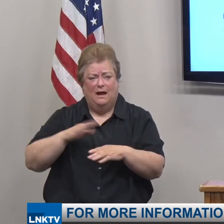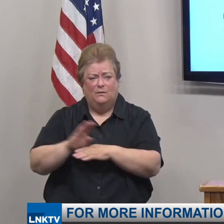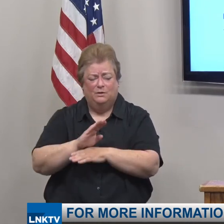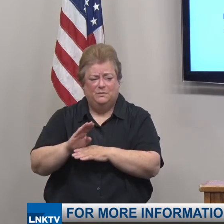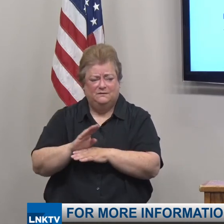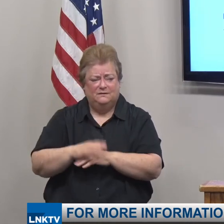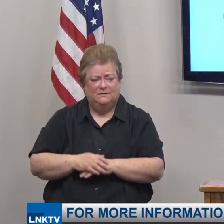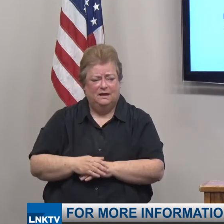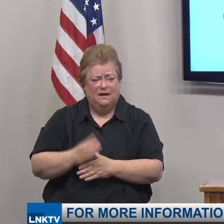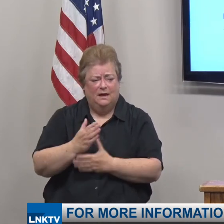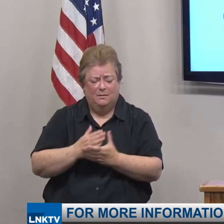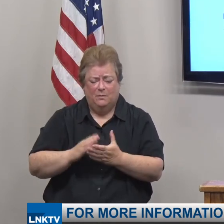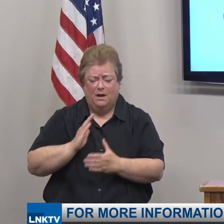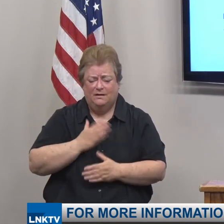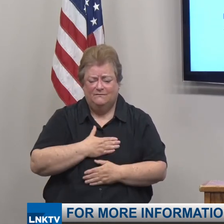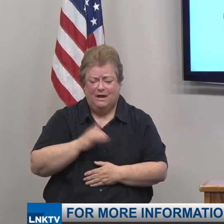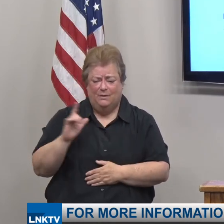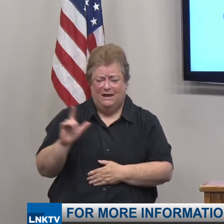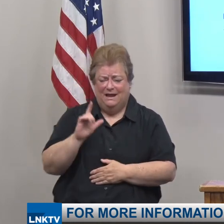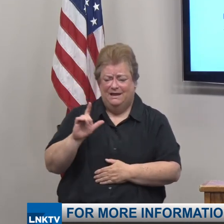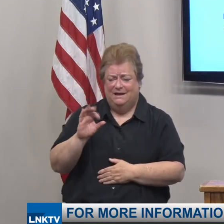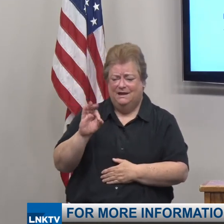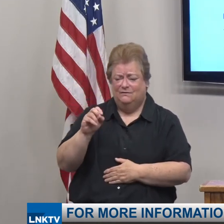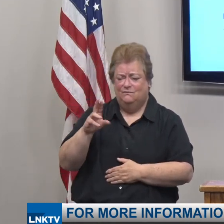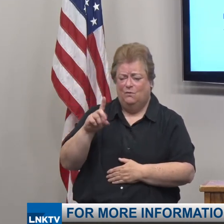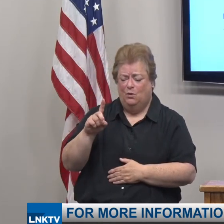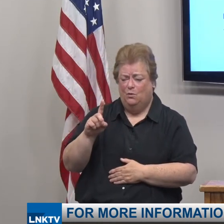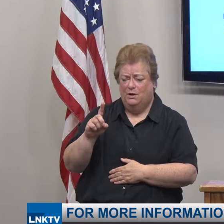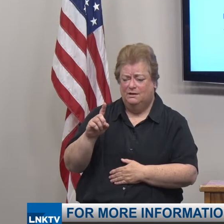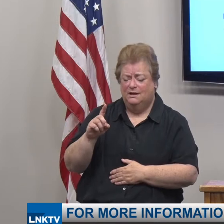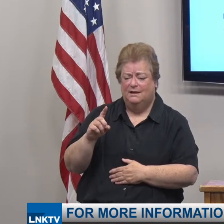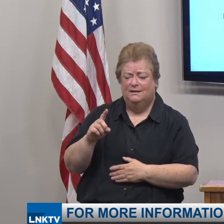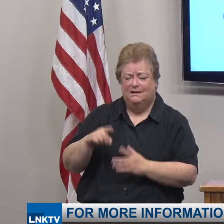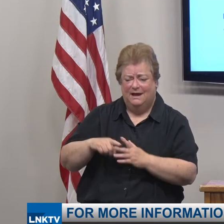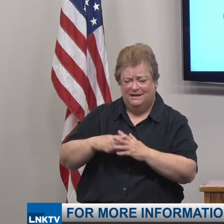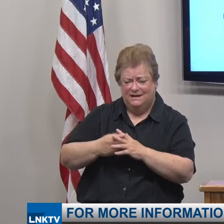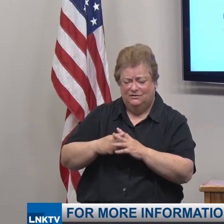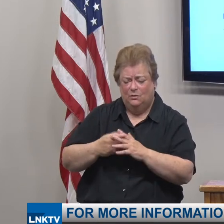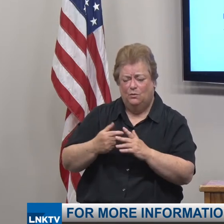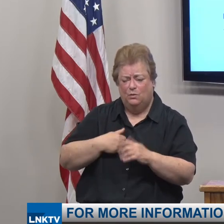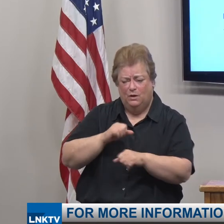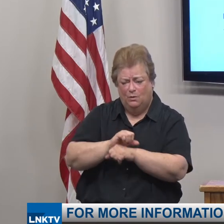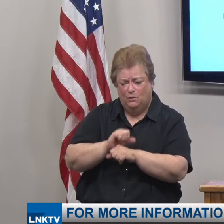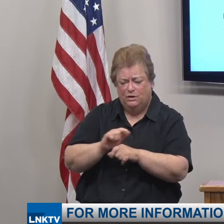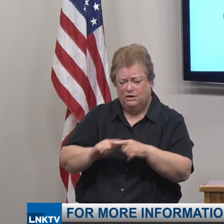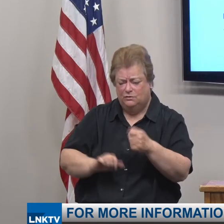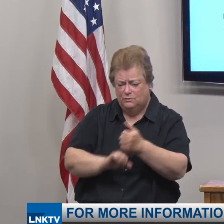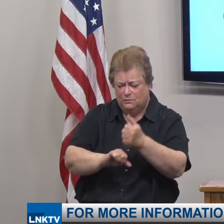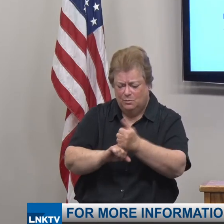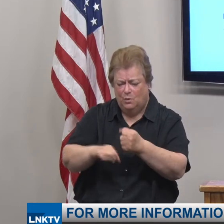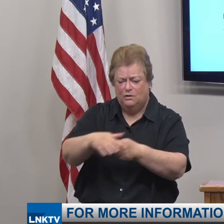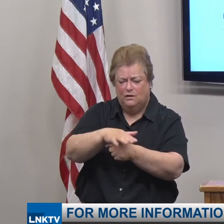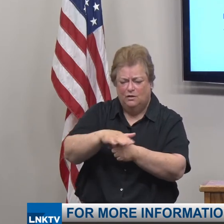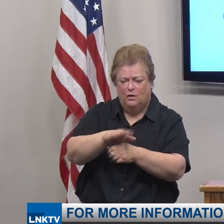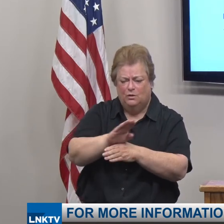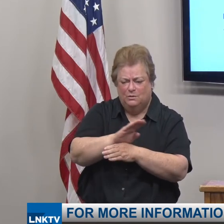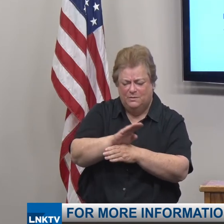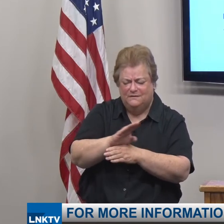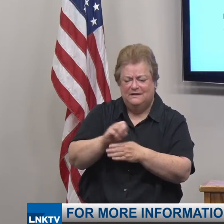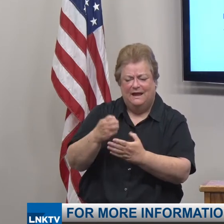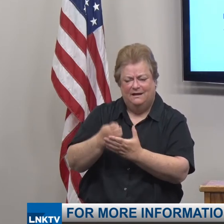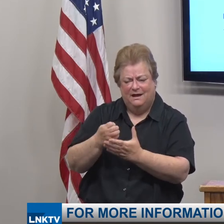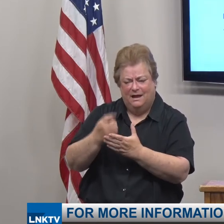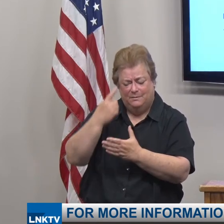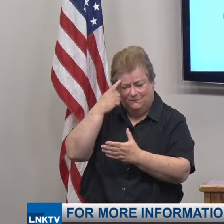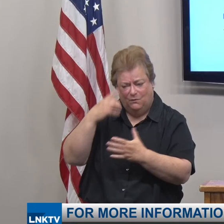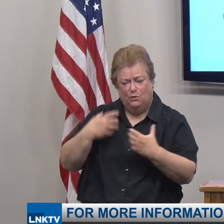part of our Lincoln Forward initiative my administration is actively working to support local businesses and our local economy's recovery